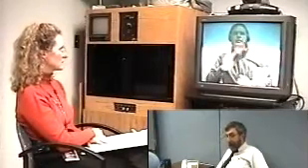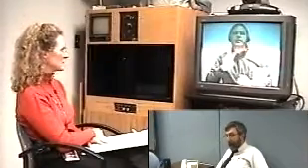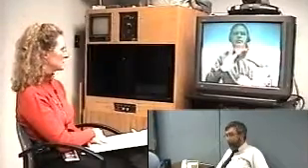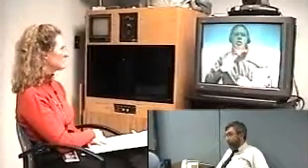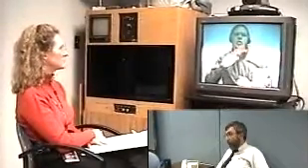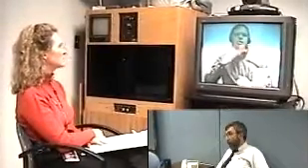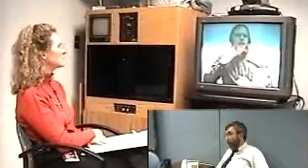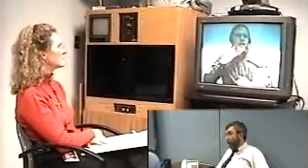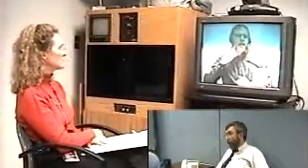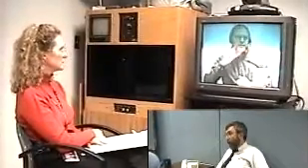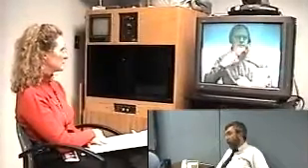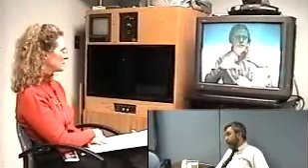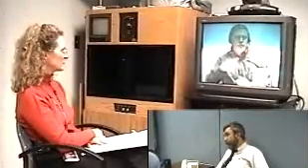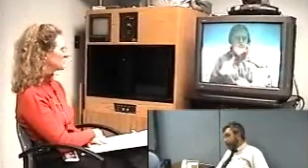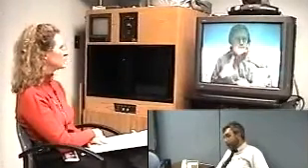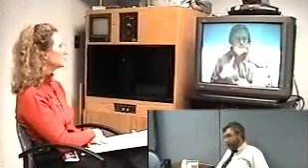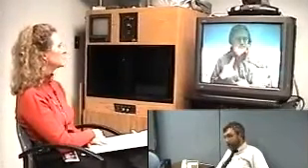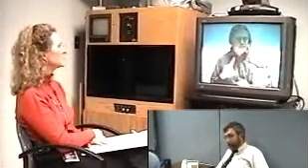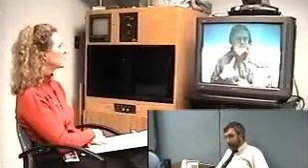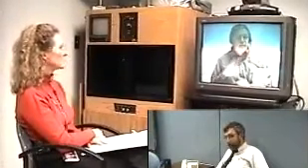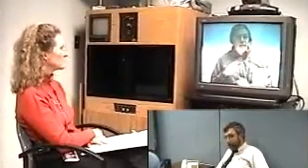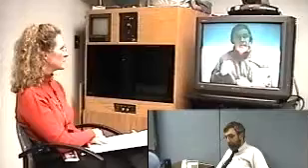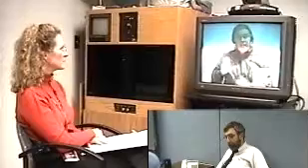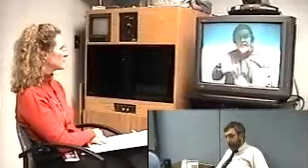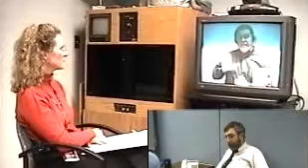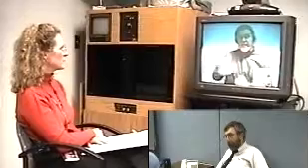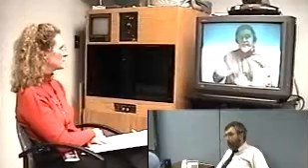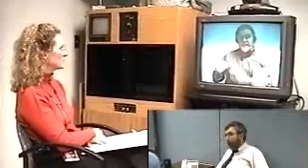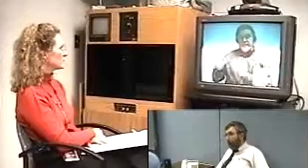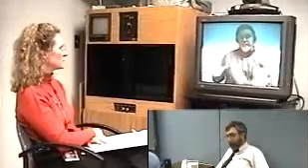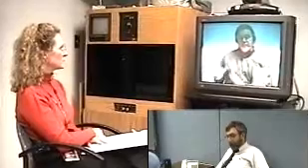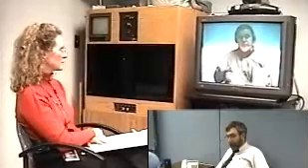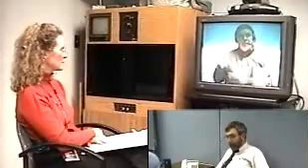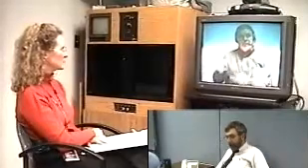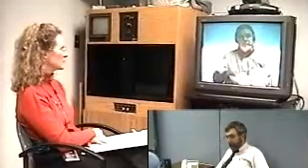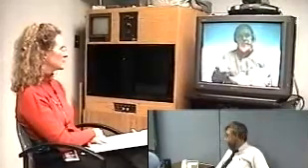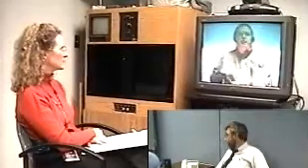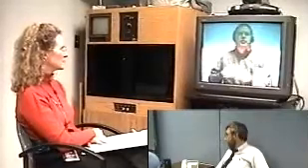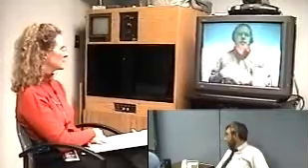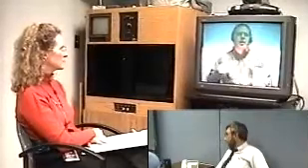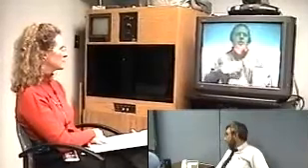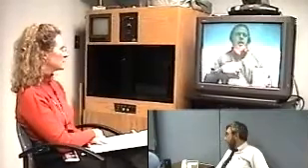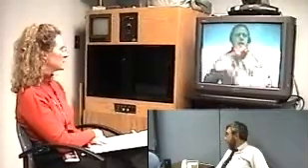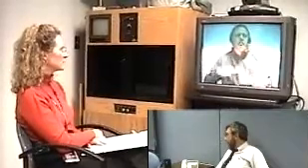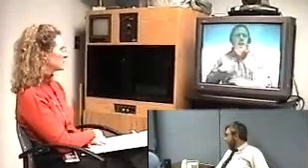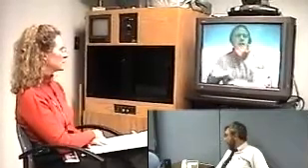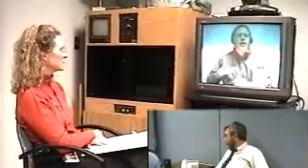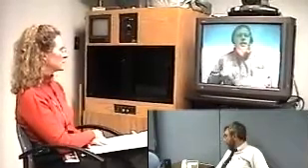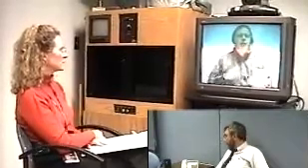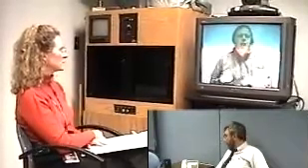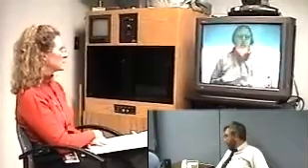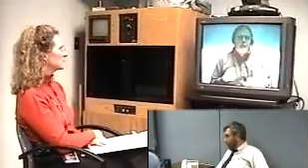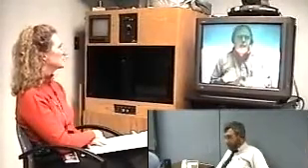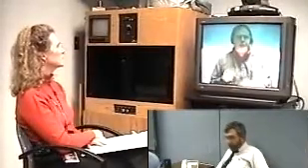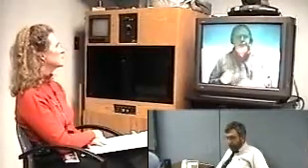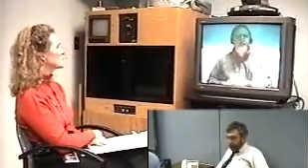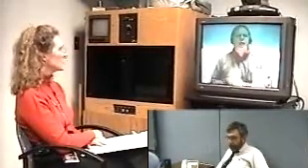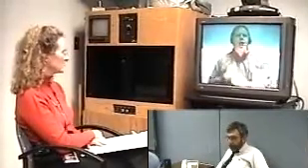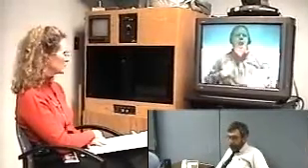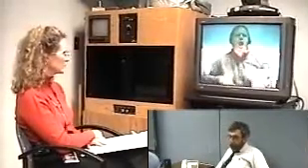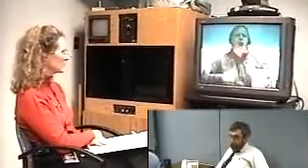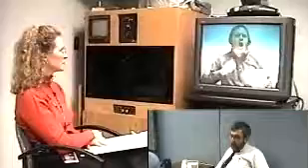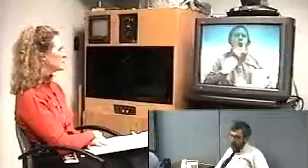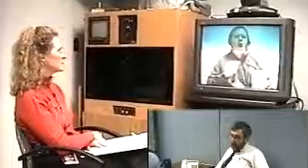and his teacher is now complaining about his behavior and that he's being aggressive to other